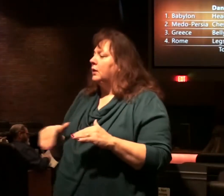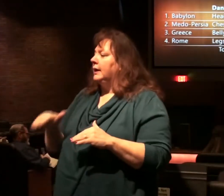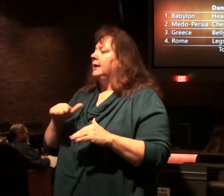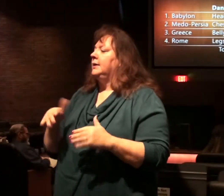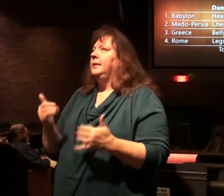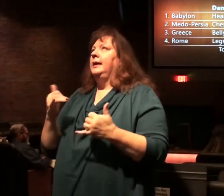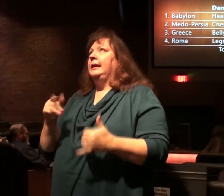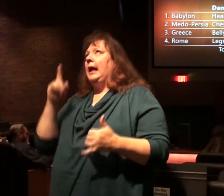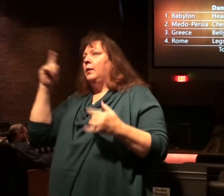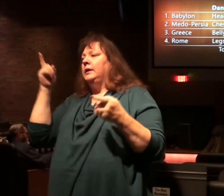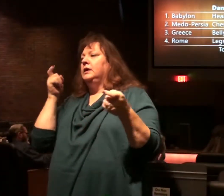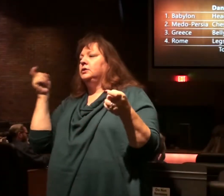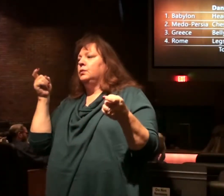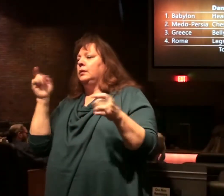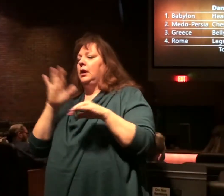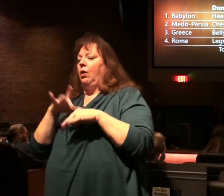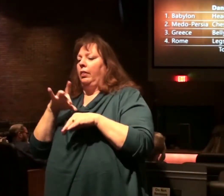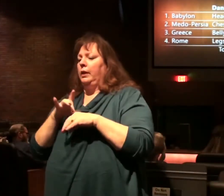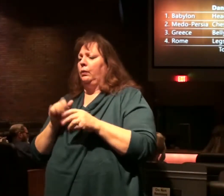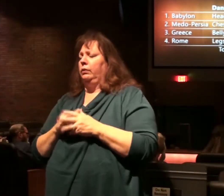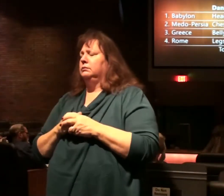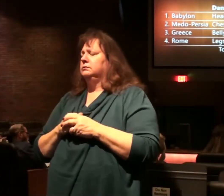and now he's ruling the earth.